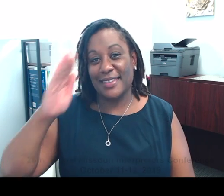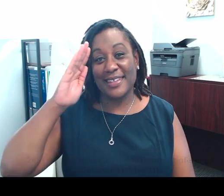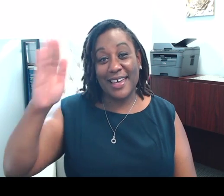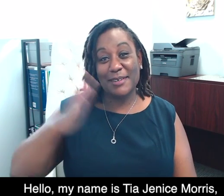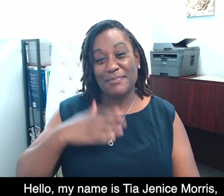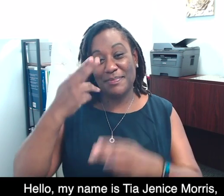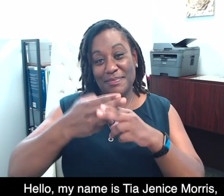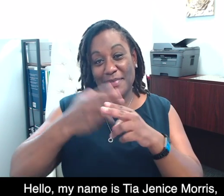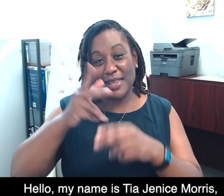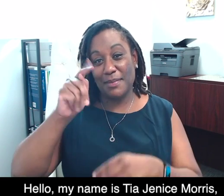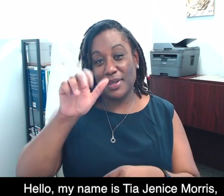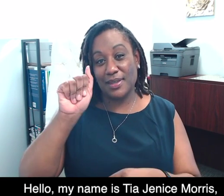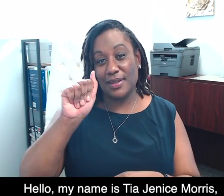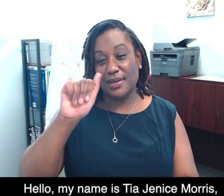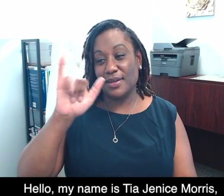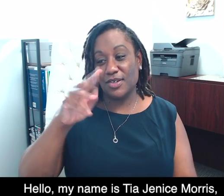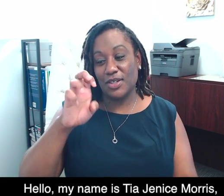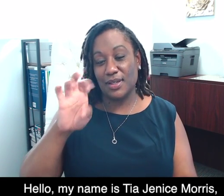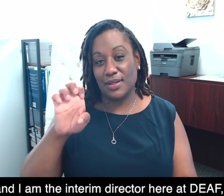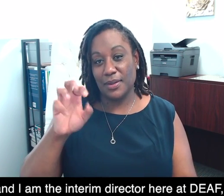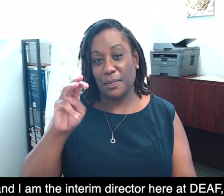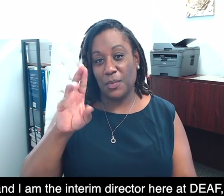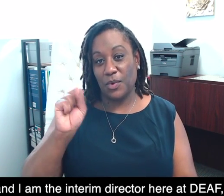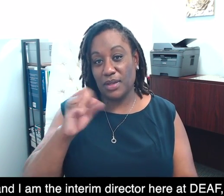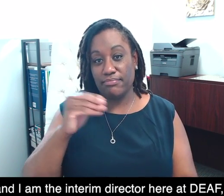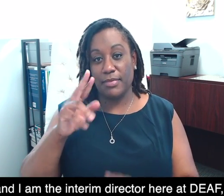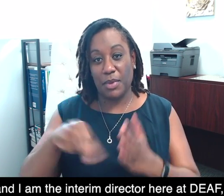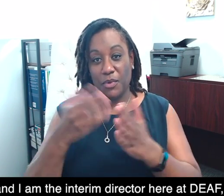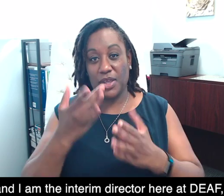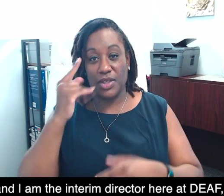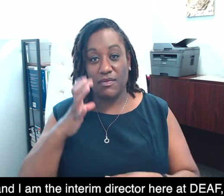Hello, my name is Tia Janice Morris, and I am the director here at Deaf Inc.